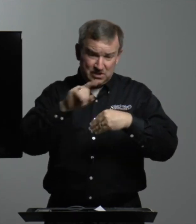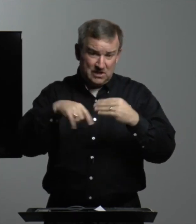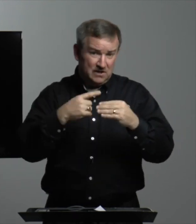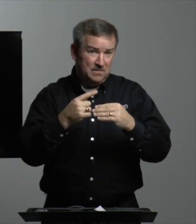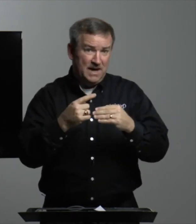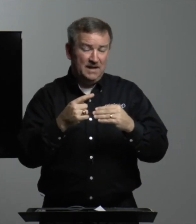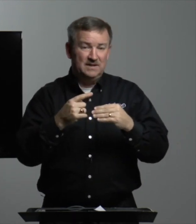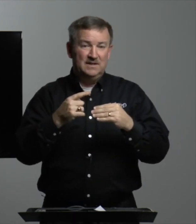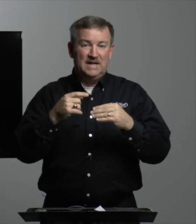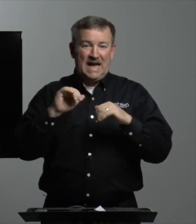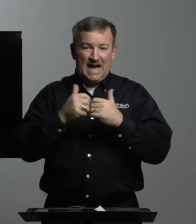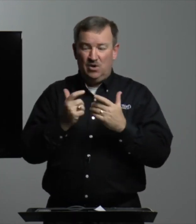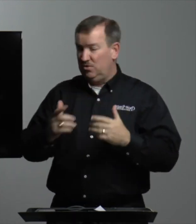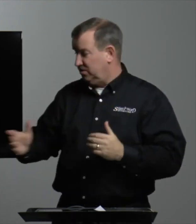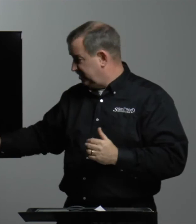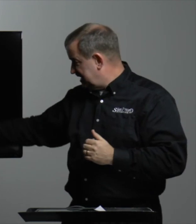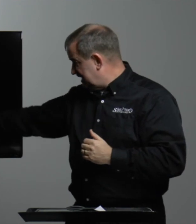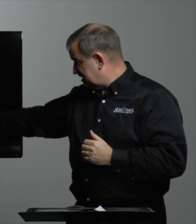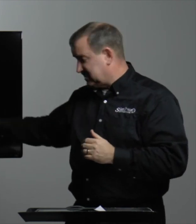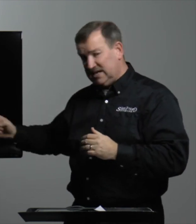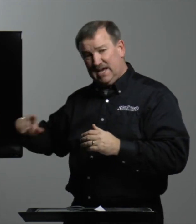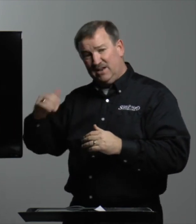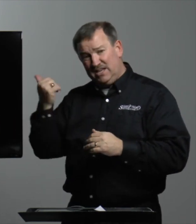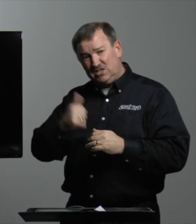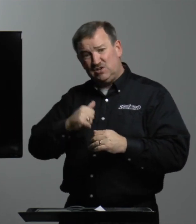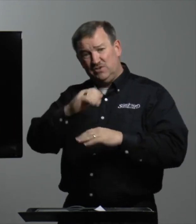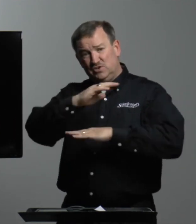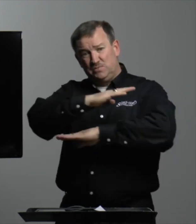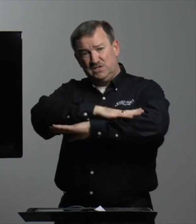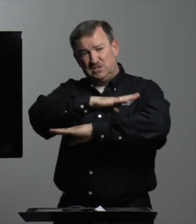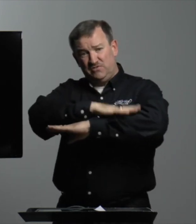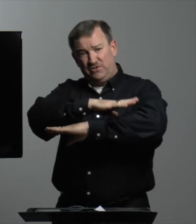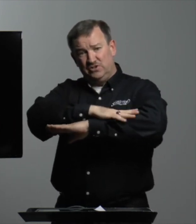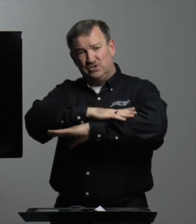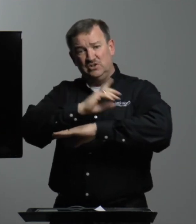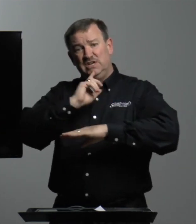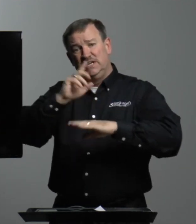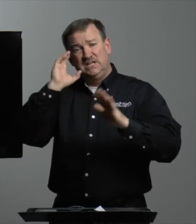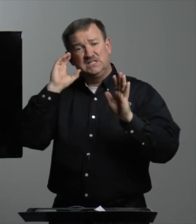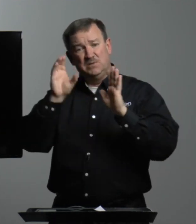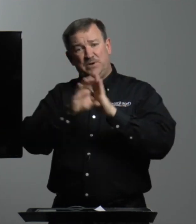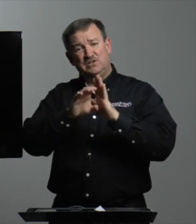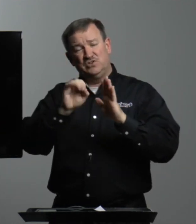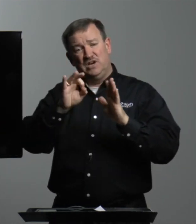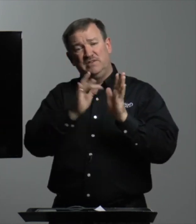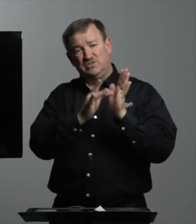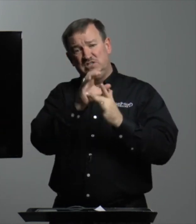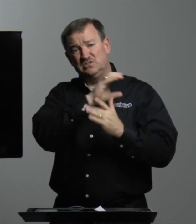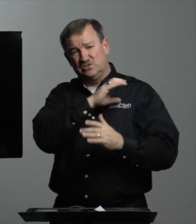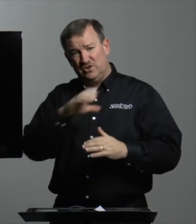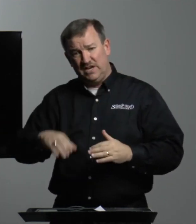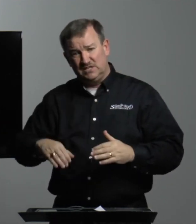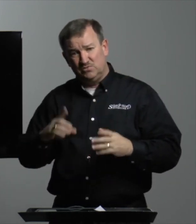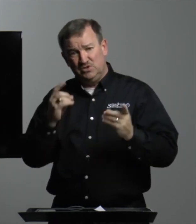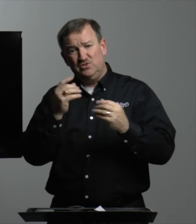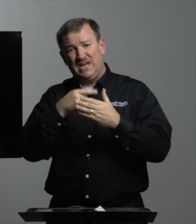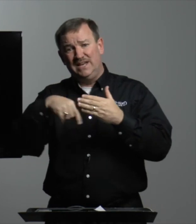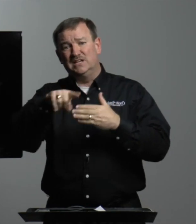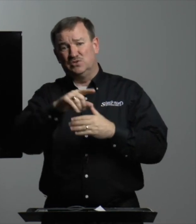we're going to talk about how this, and each of those pieces of furniture, is a picture of Jesus Christ. We'll do that next